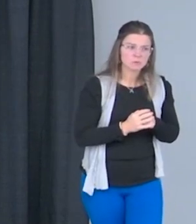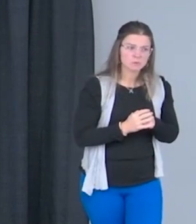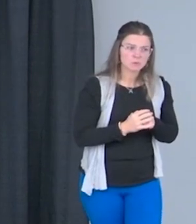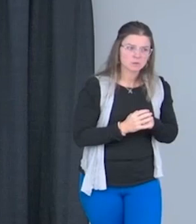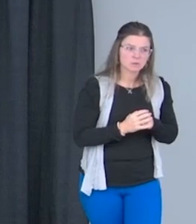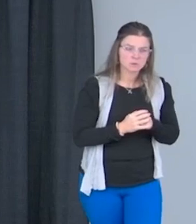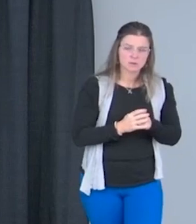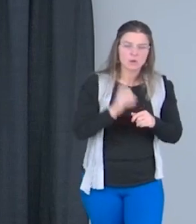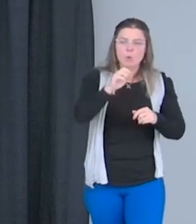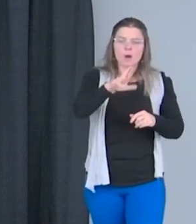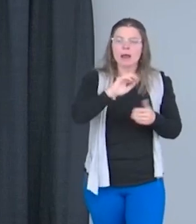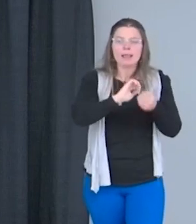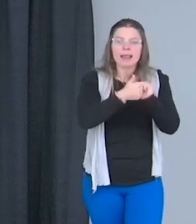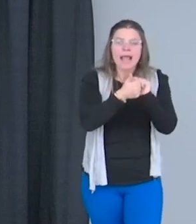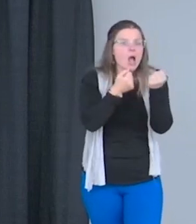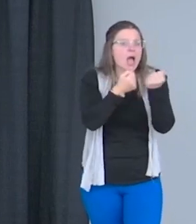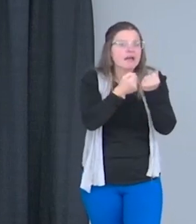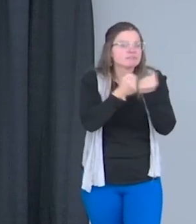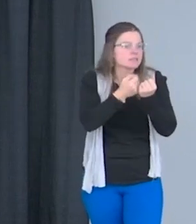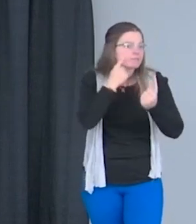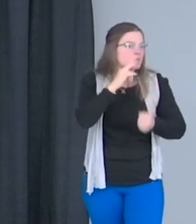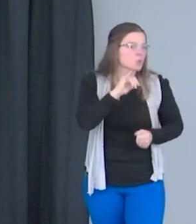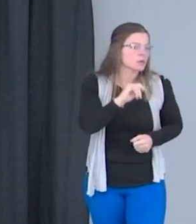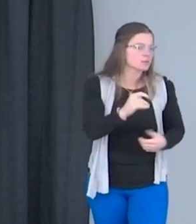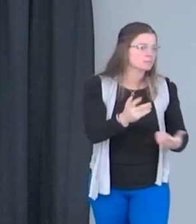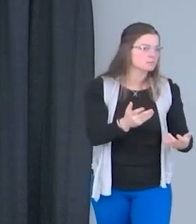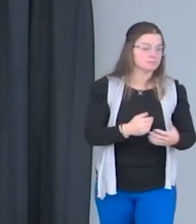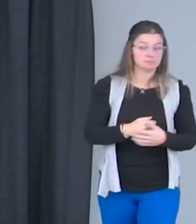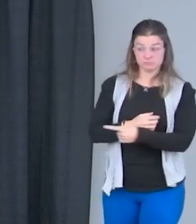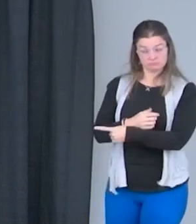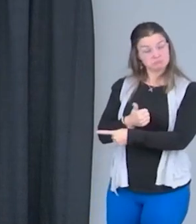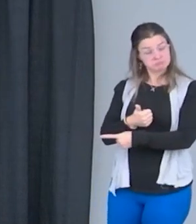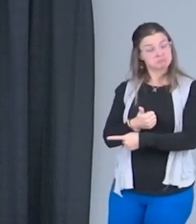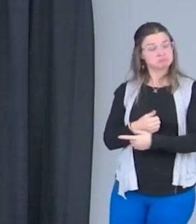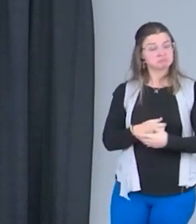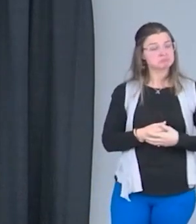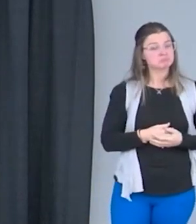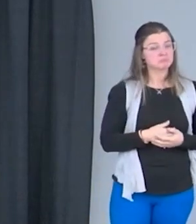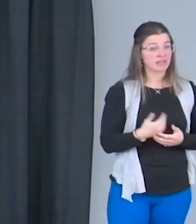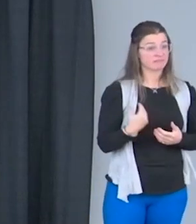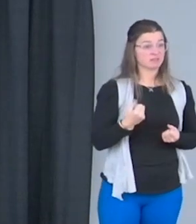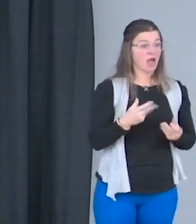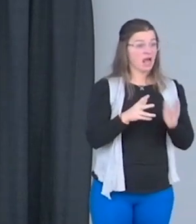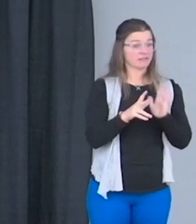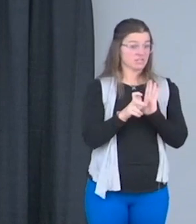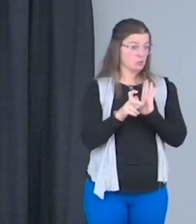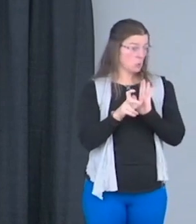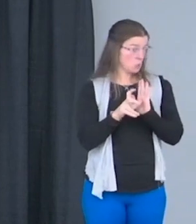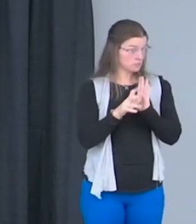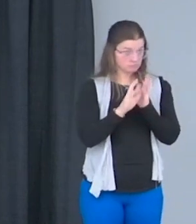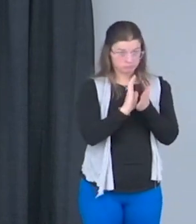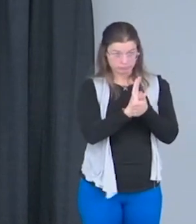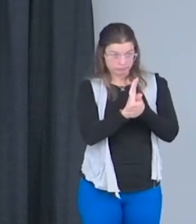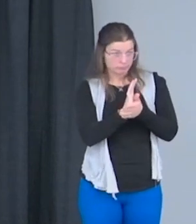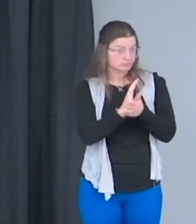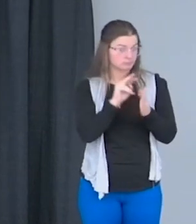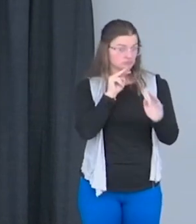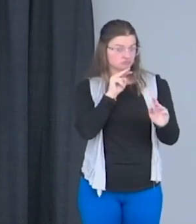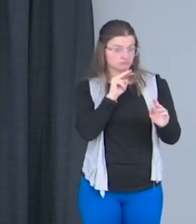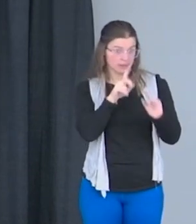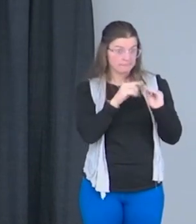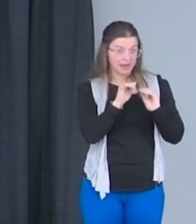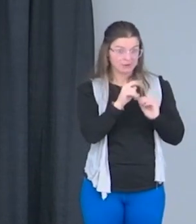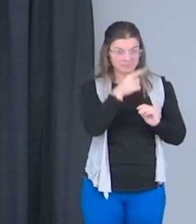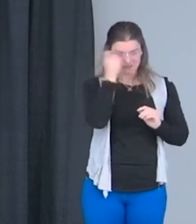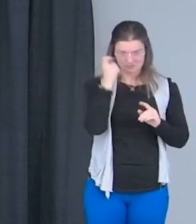Or how you even advocate in that space? No, that's good. I got a lot of videos where I talk about this, just because it's situations